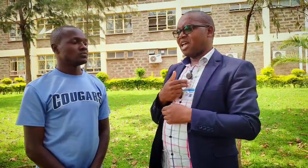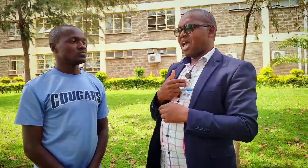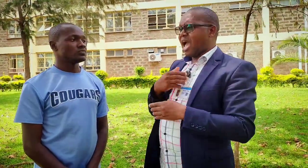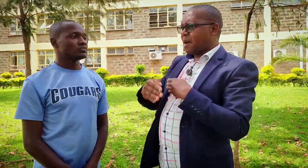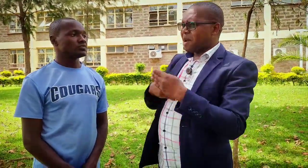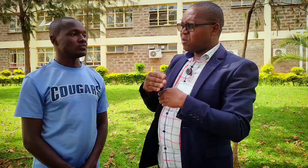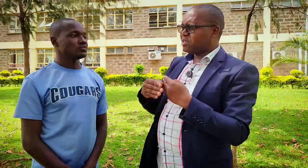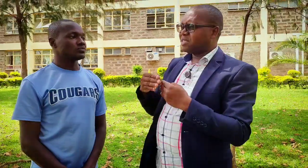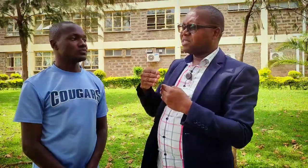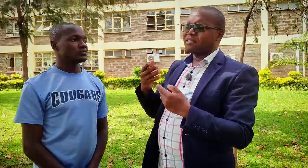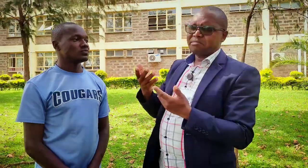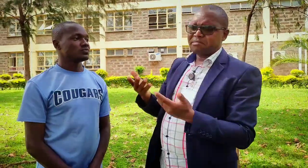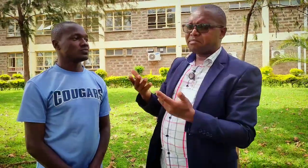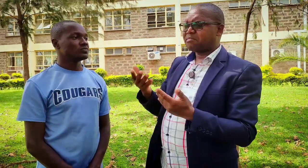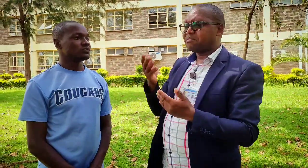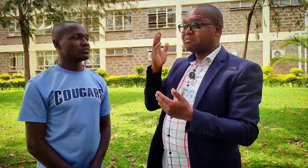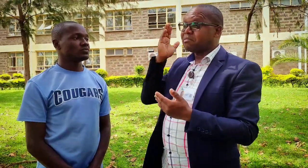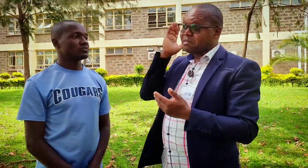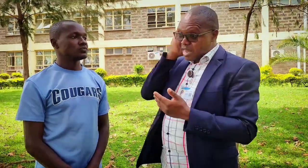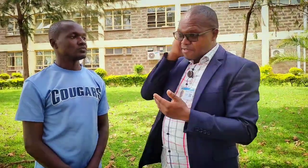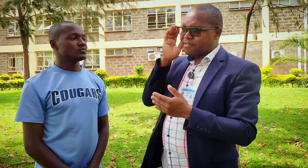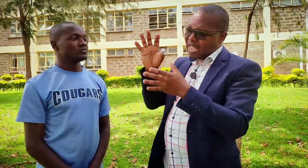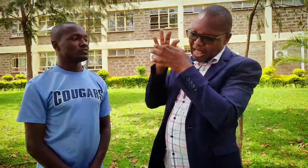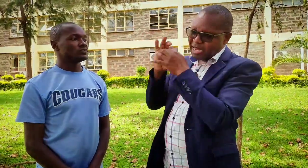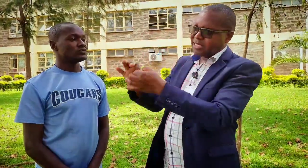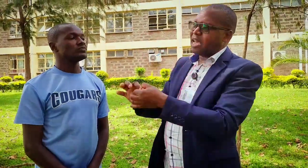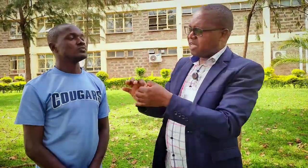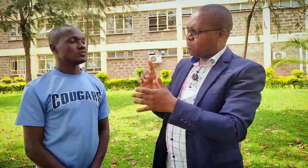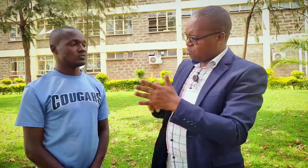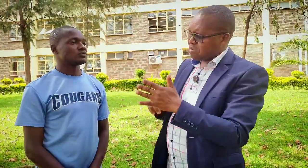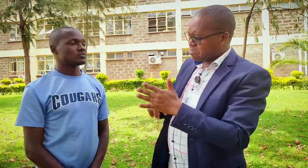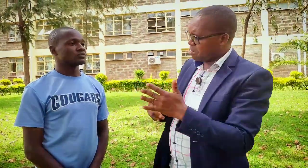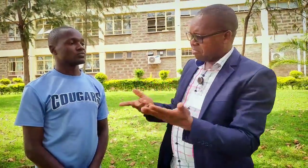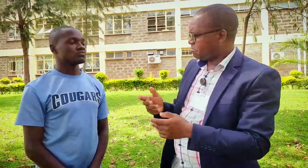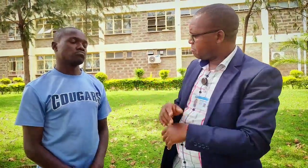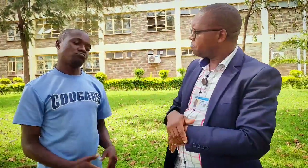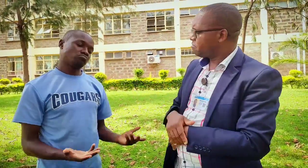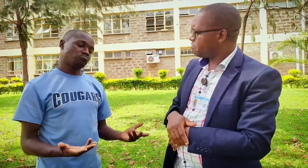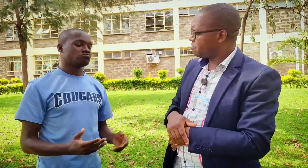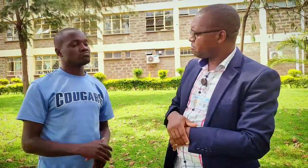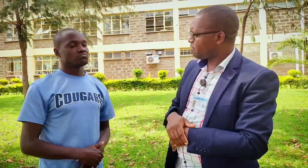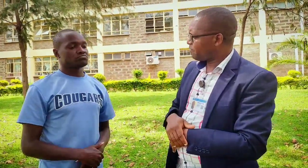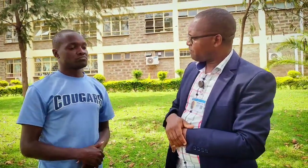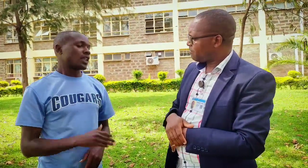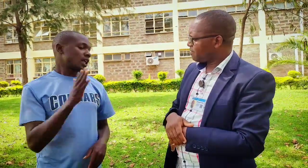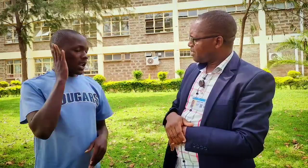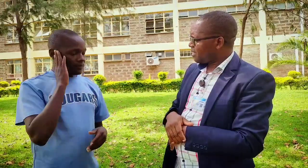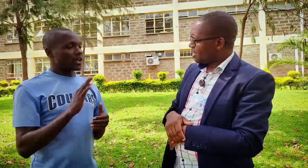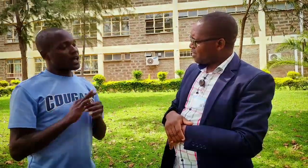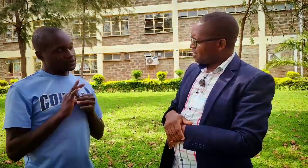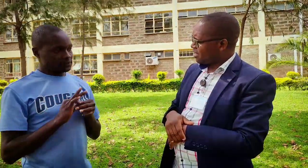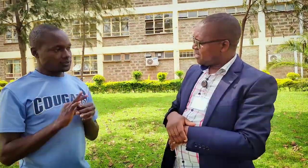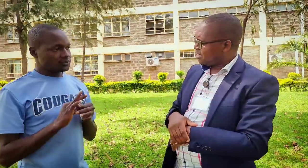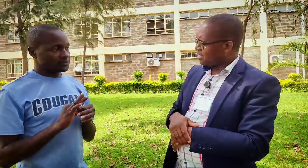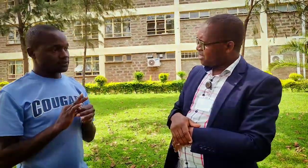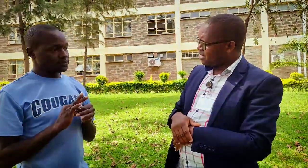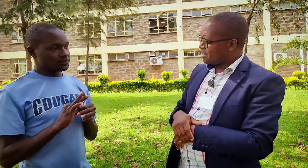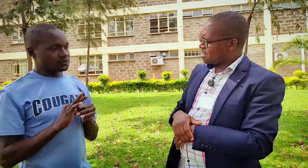to tell us about the deaf culture what the deaf